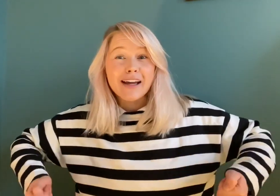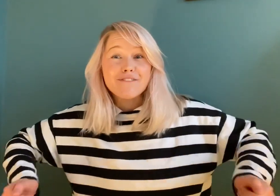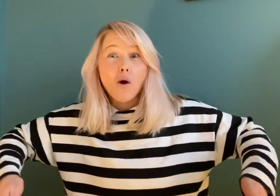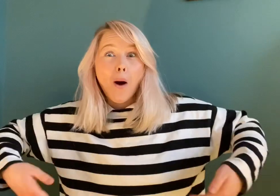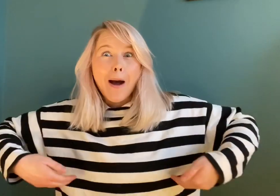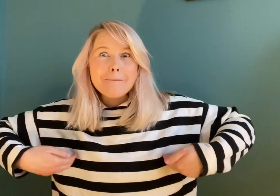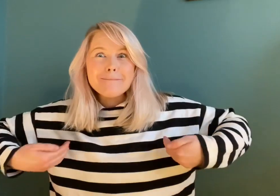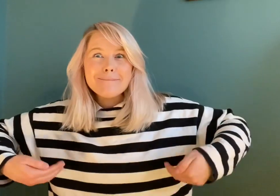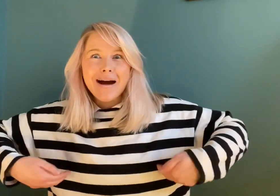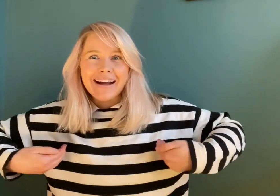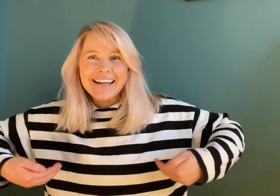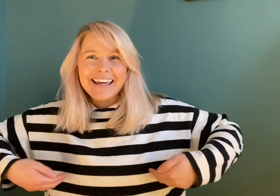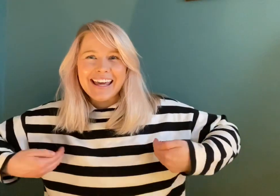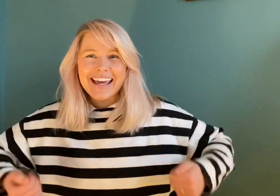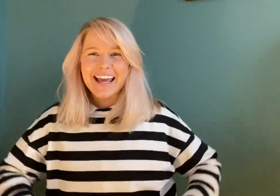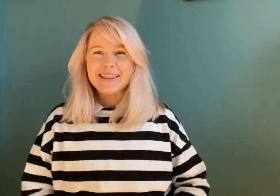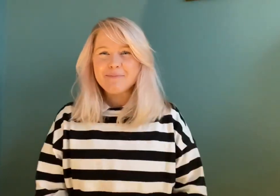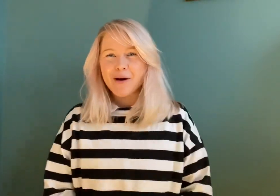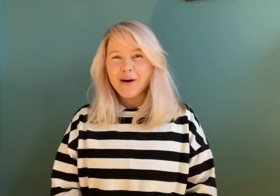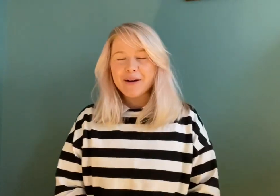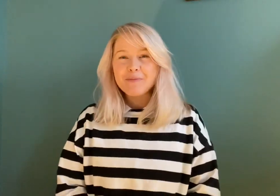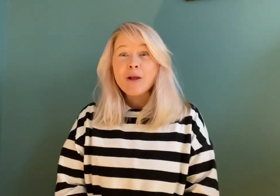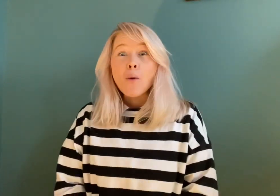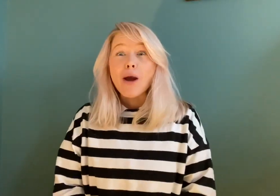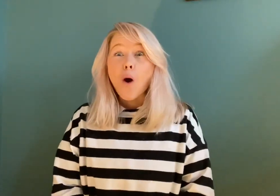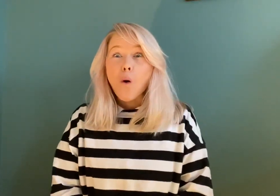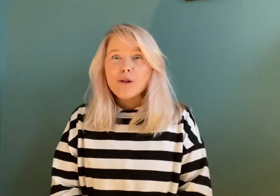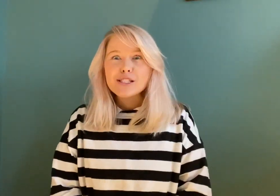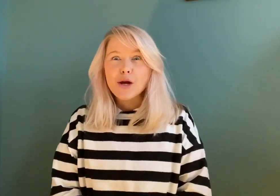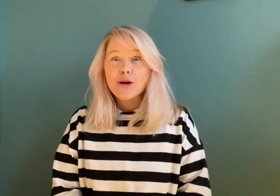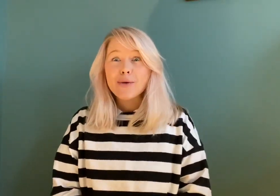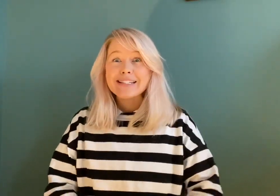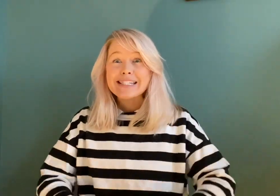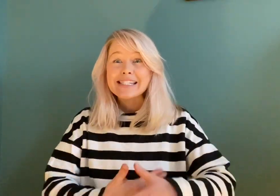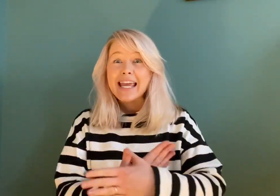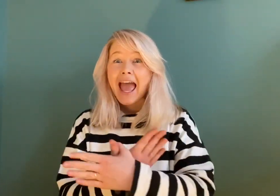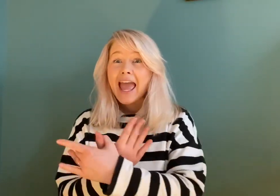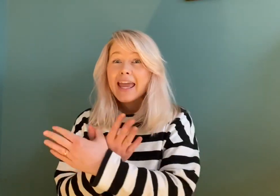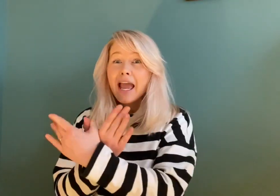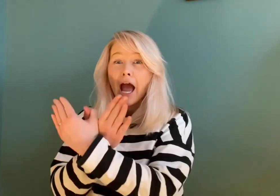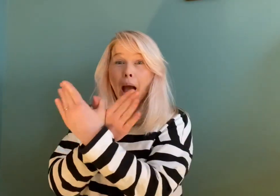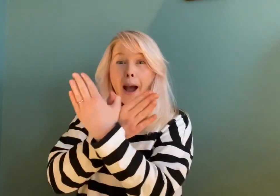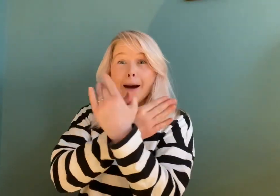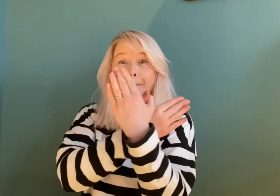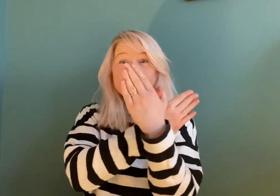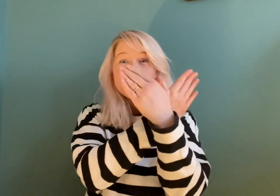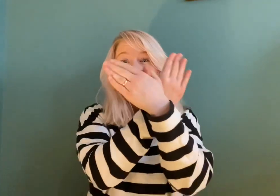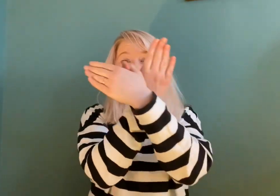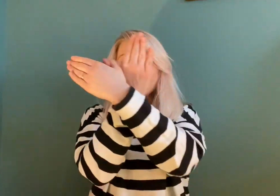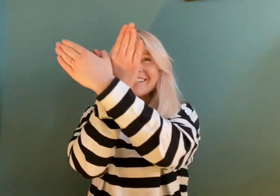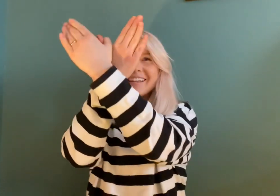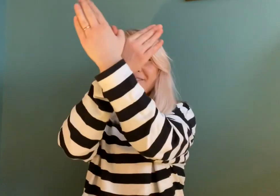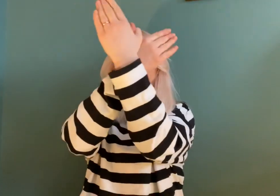for monkey in the book. We're also going to see a butterfly